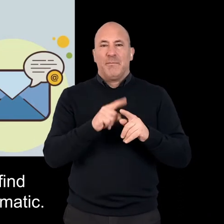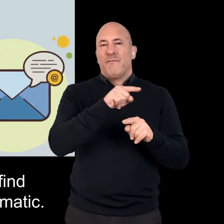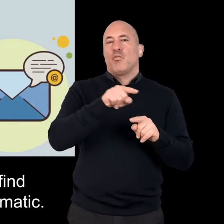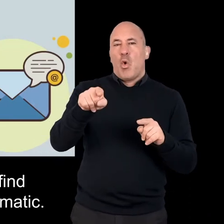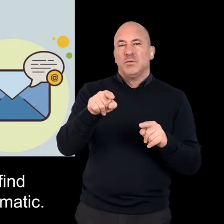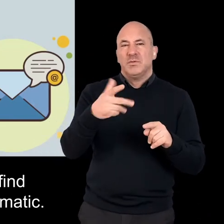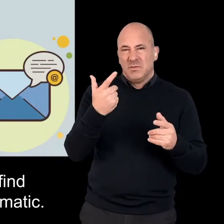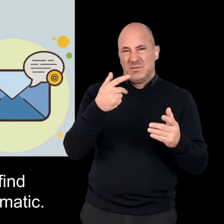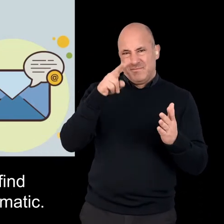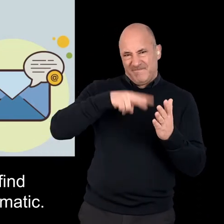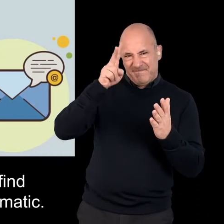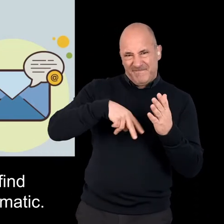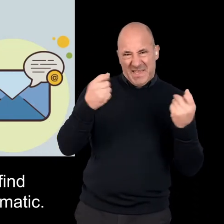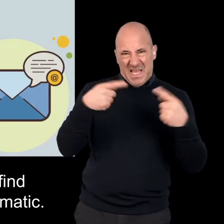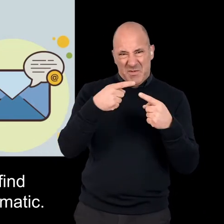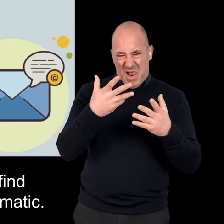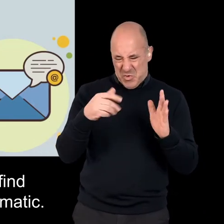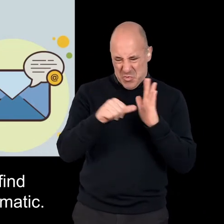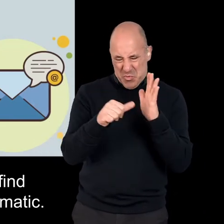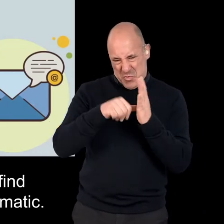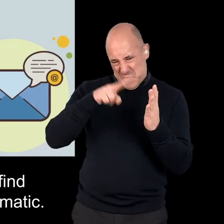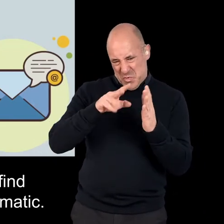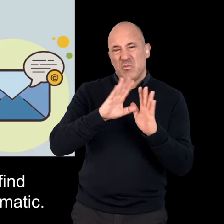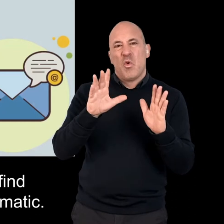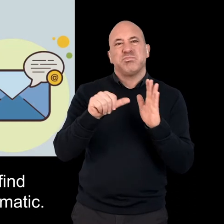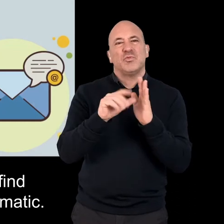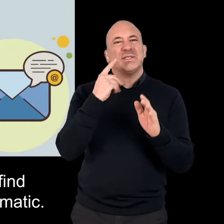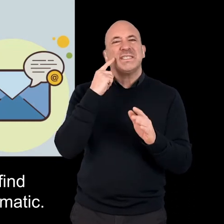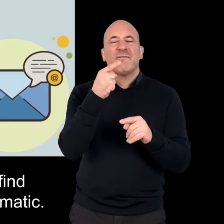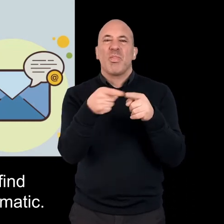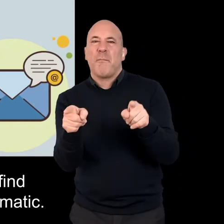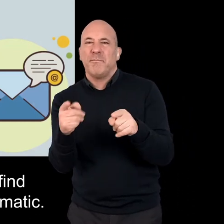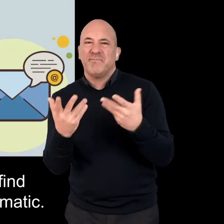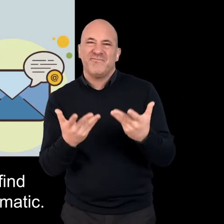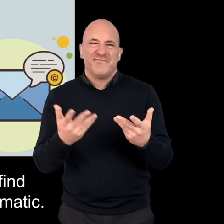but more difficult to those who find text-based communication problematic.